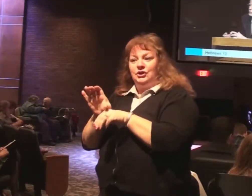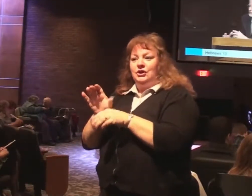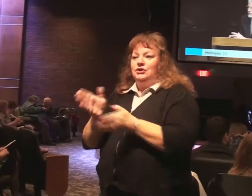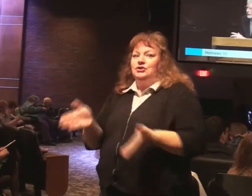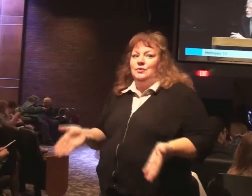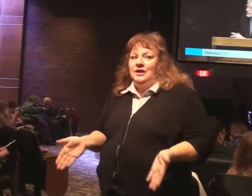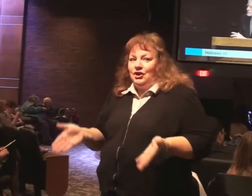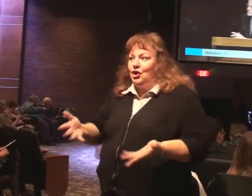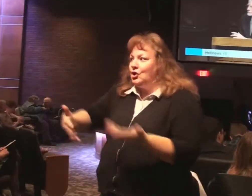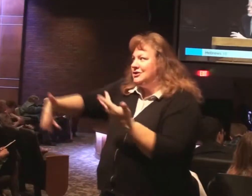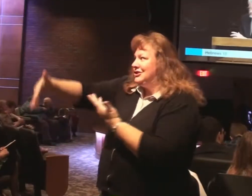one another.